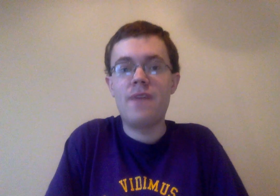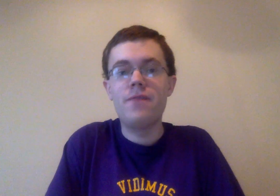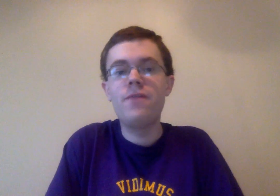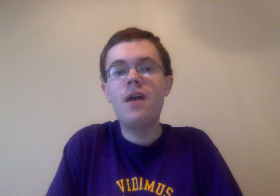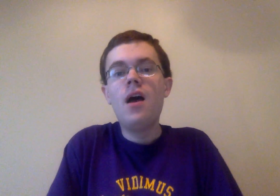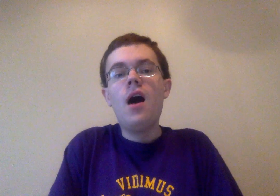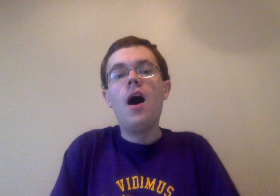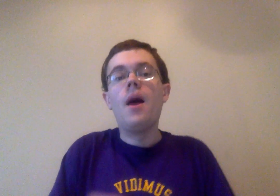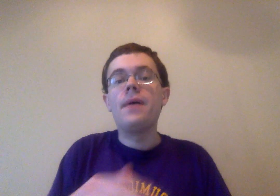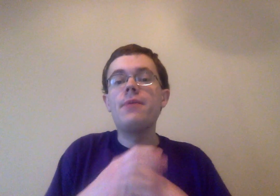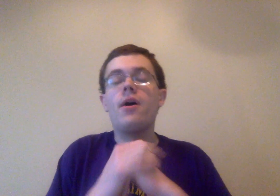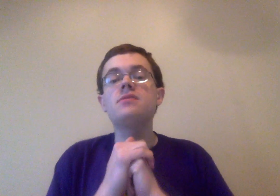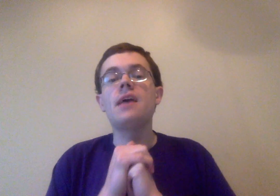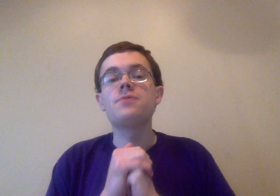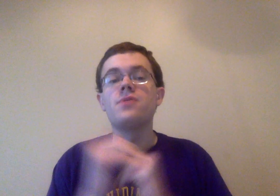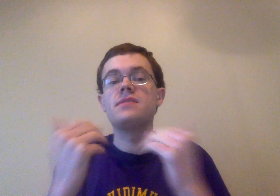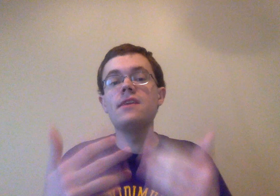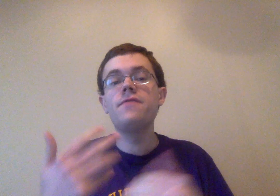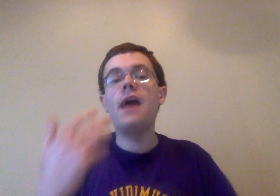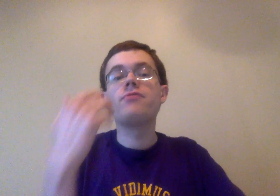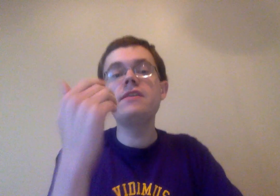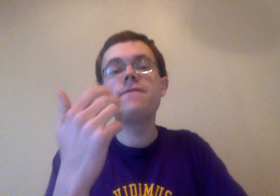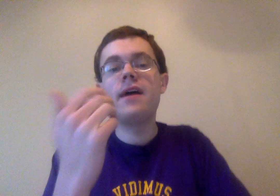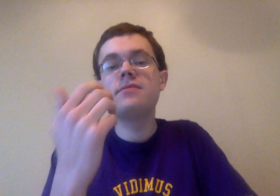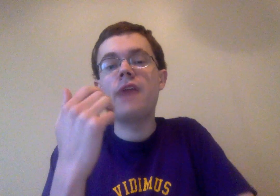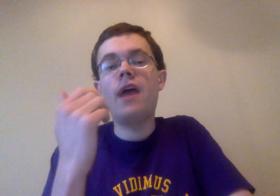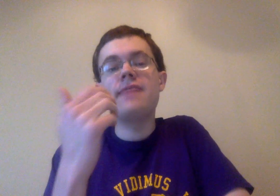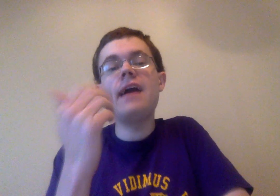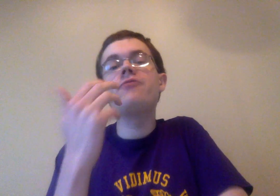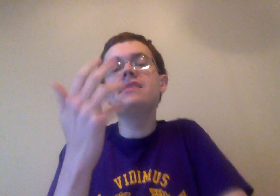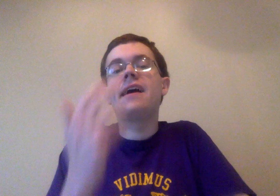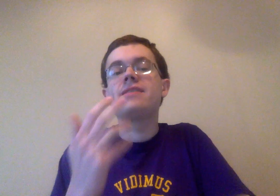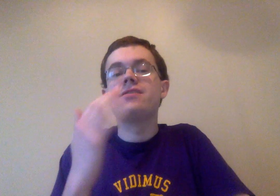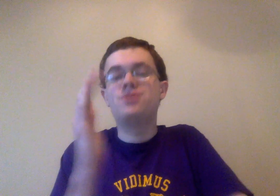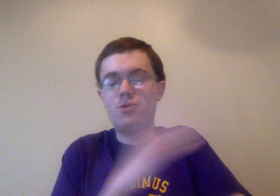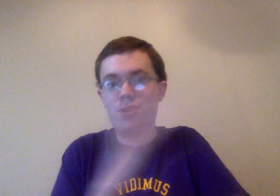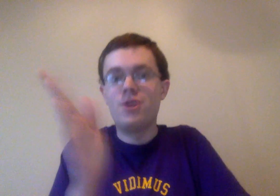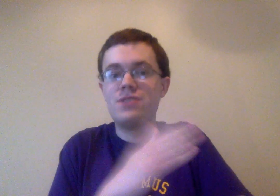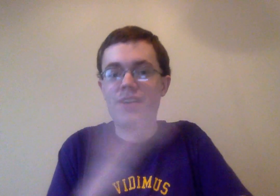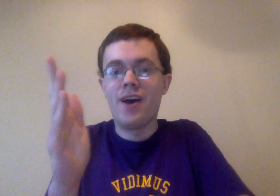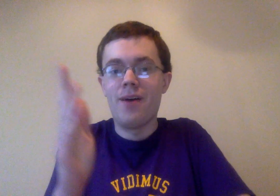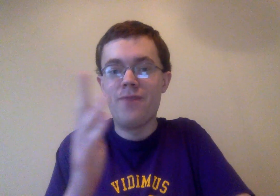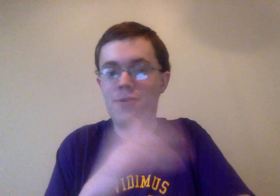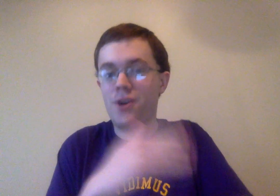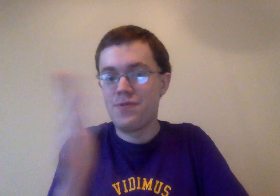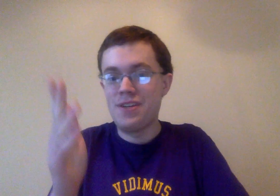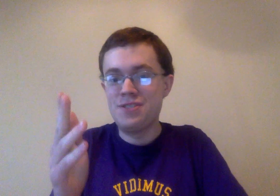of. But anyway, on to the episode itself. I really like the Cho-Cho-Choji father-daughter relationship